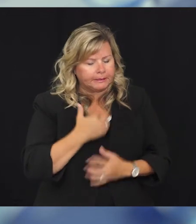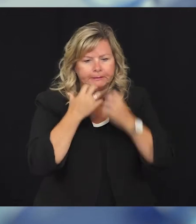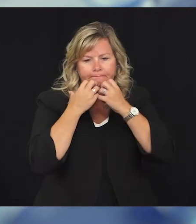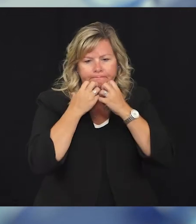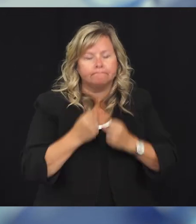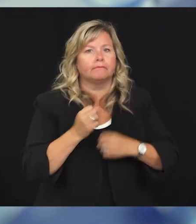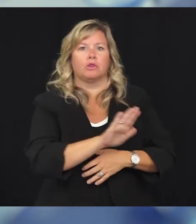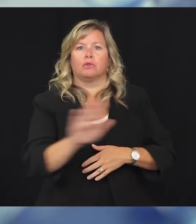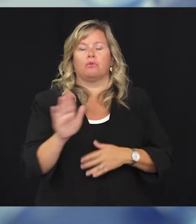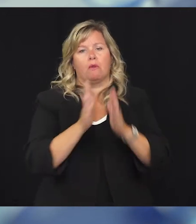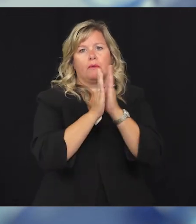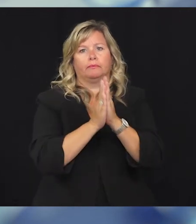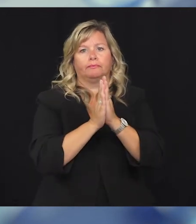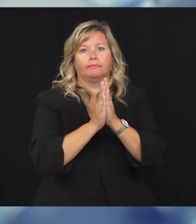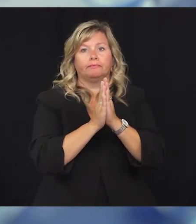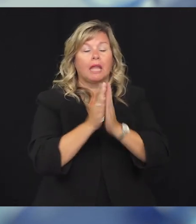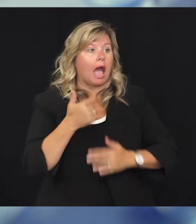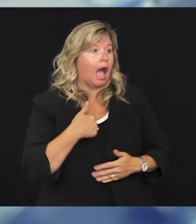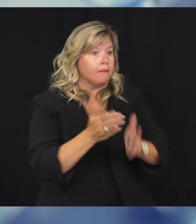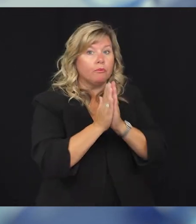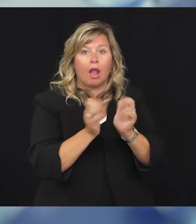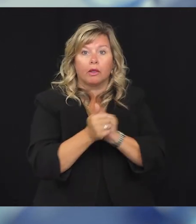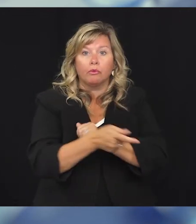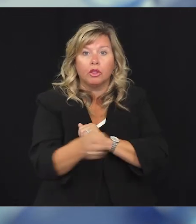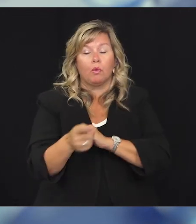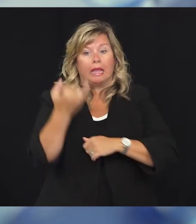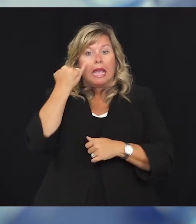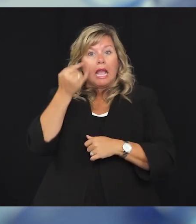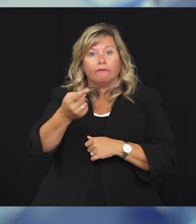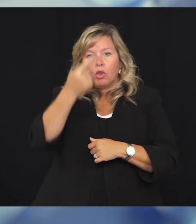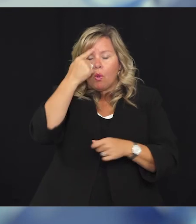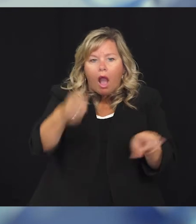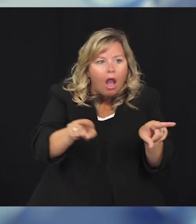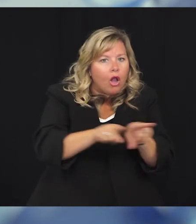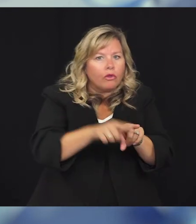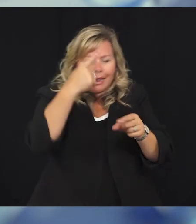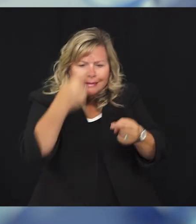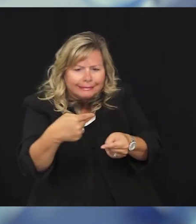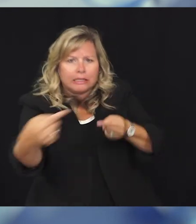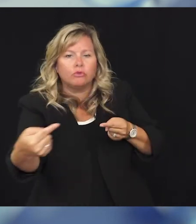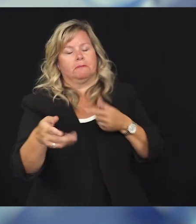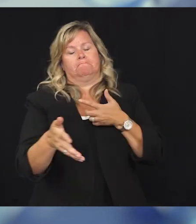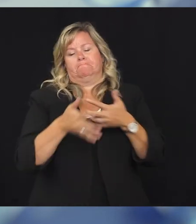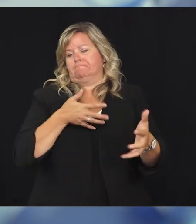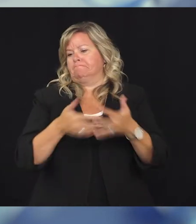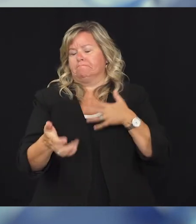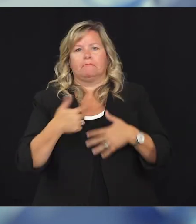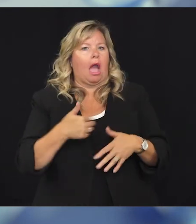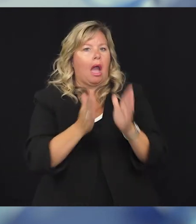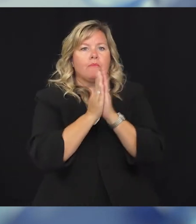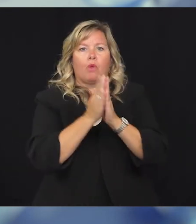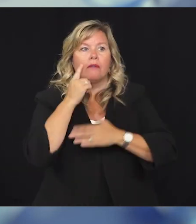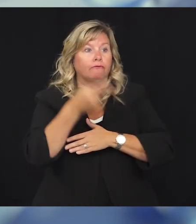I want all of you to know that I am praying for you too. Whether you agree or disagree with me, I pray that you are all blessed